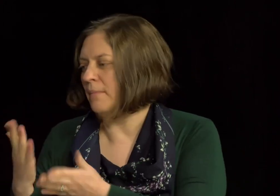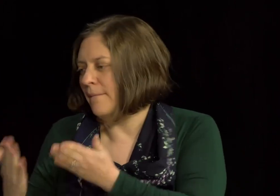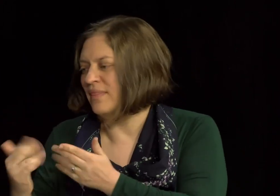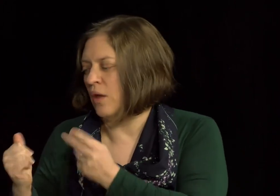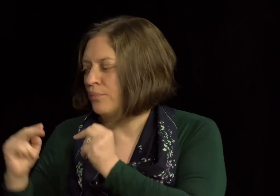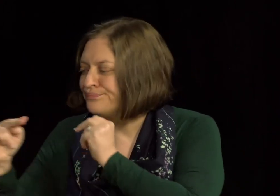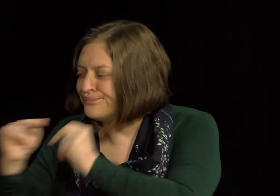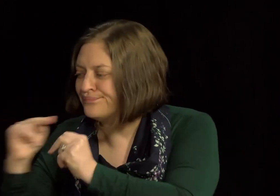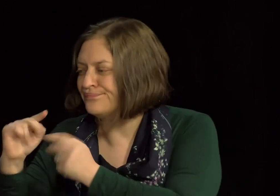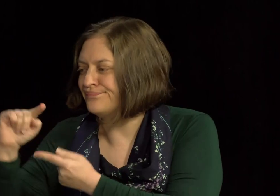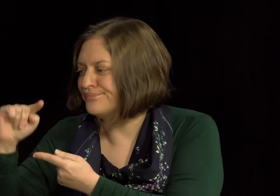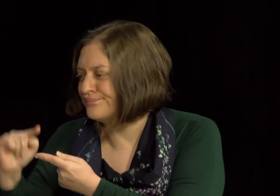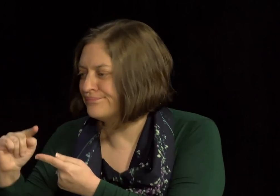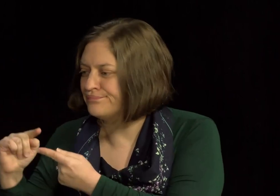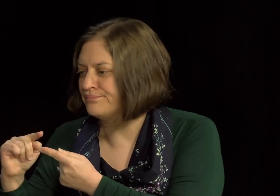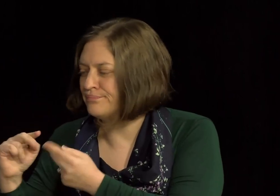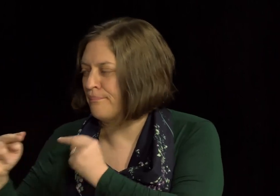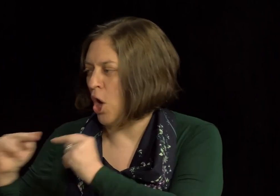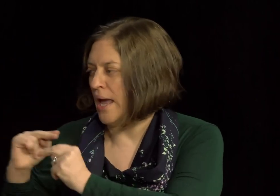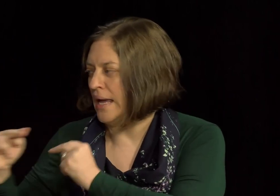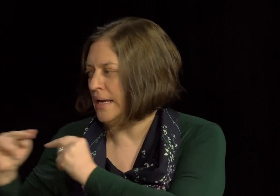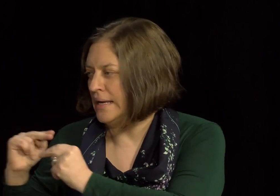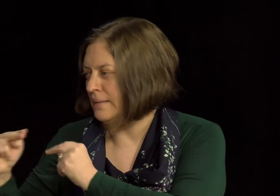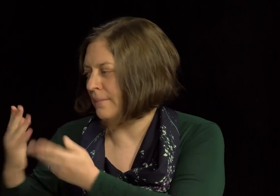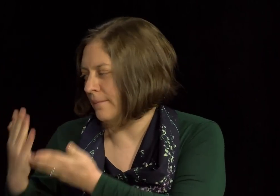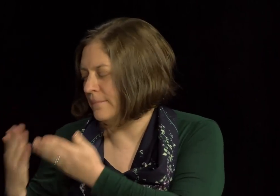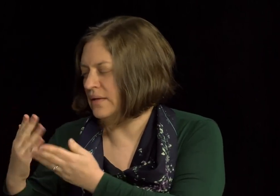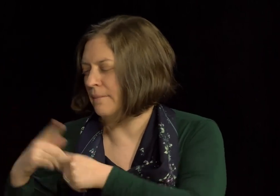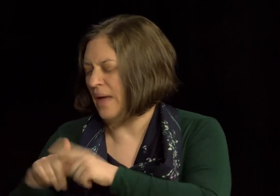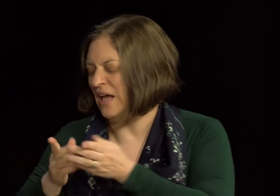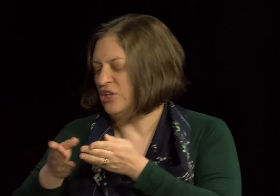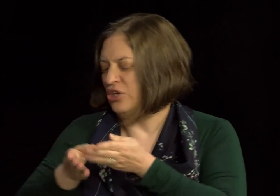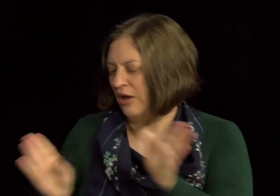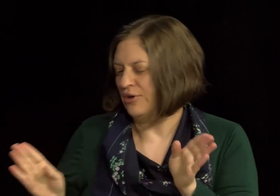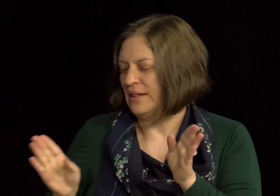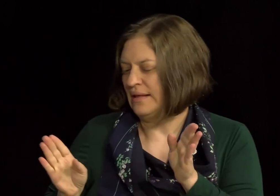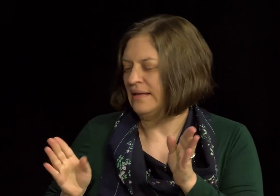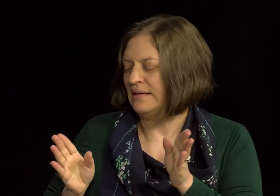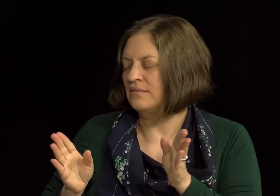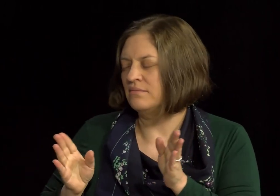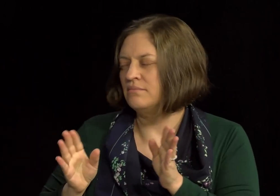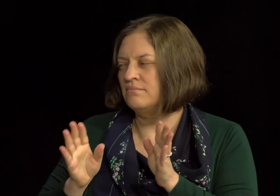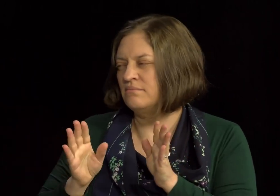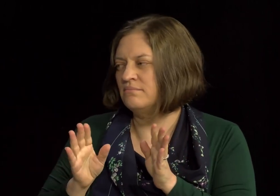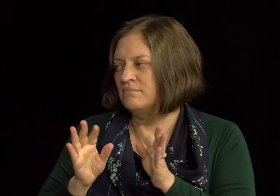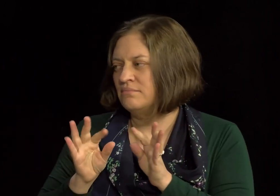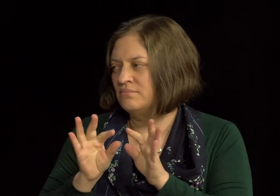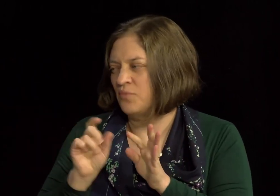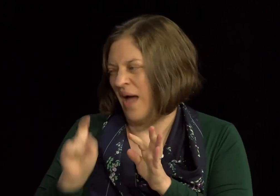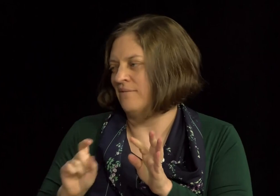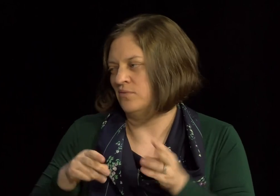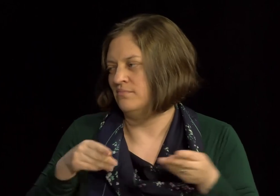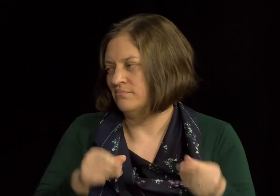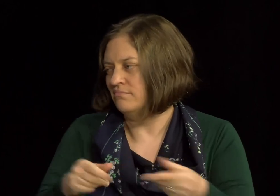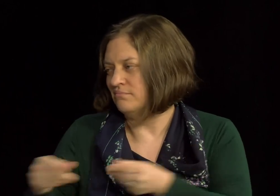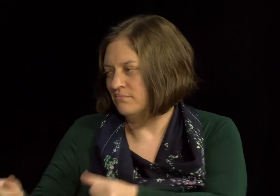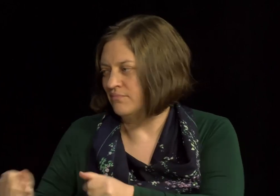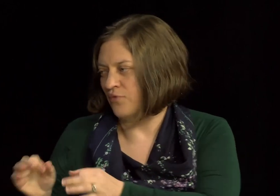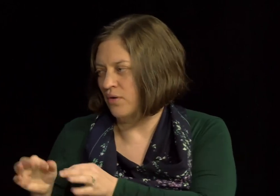Act to provide access. for instance, for weddings and funerals, sometimes an interpreter will negotiate a